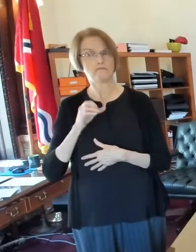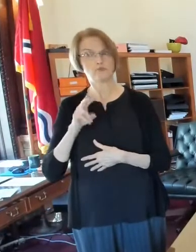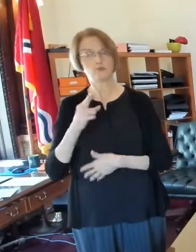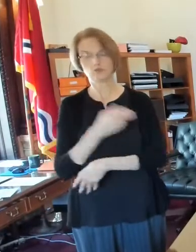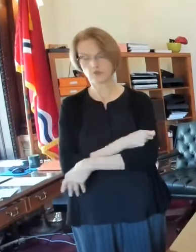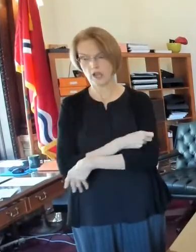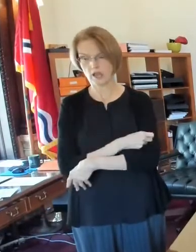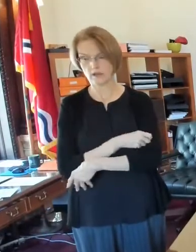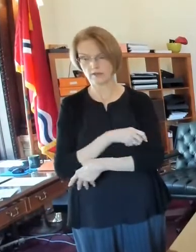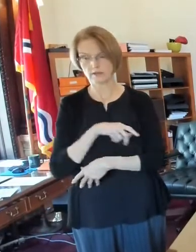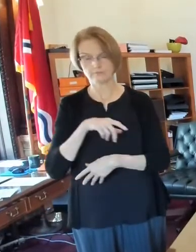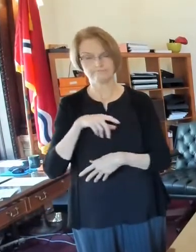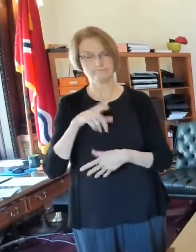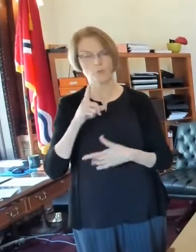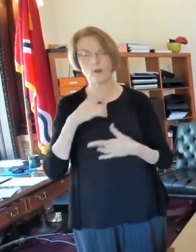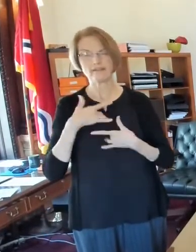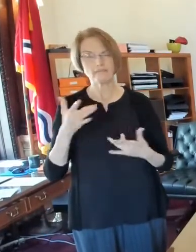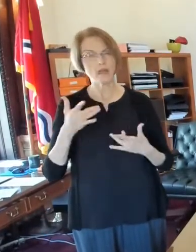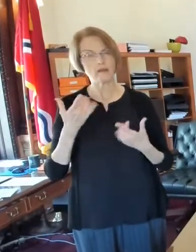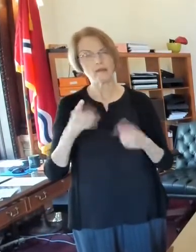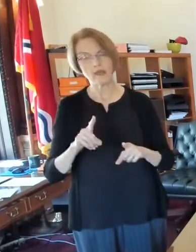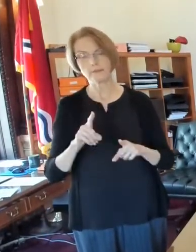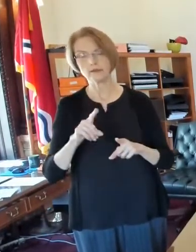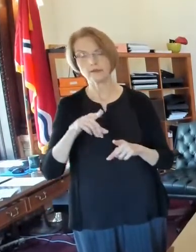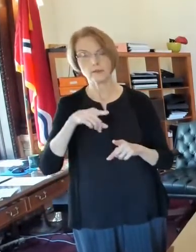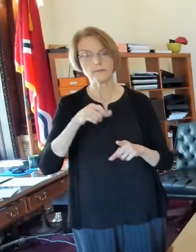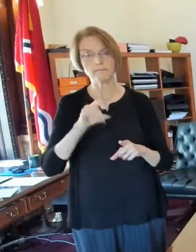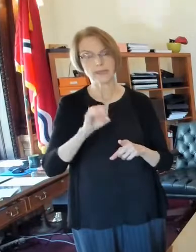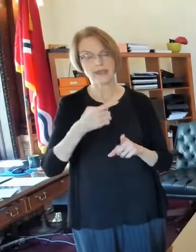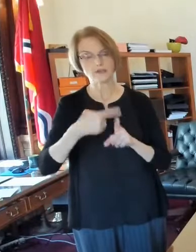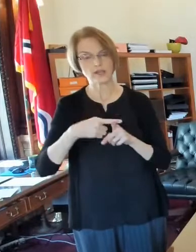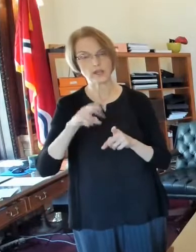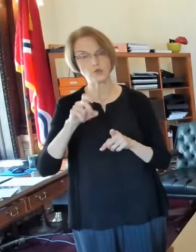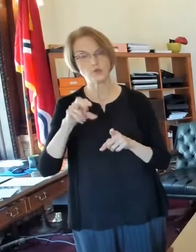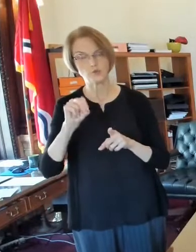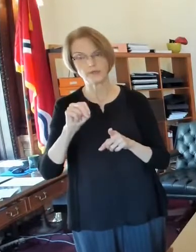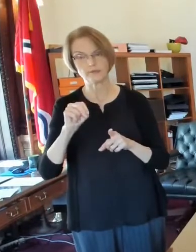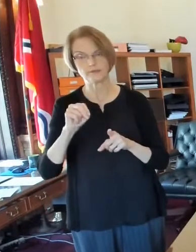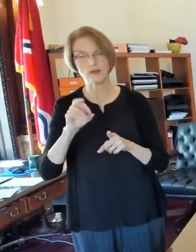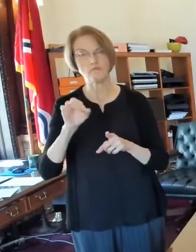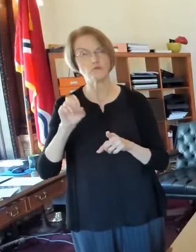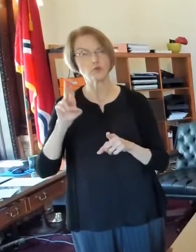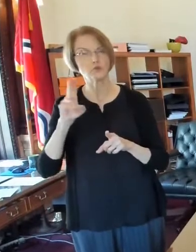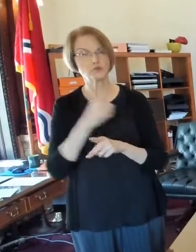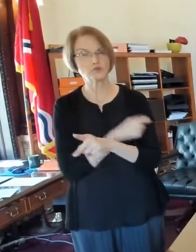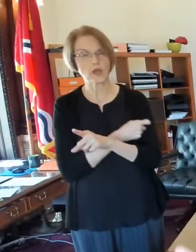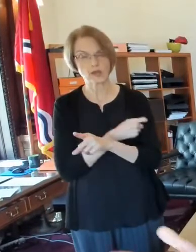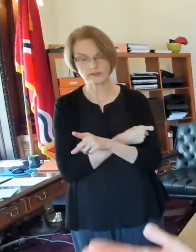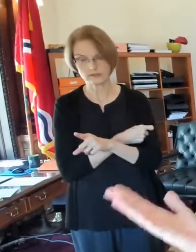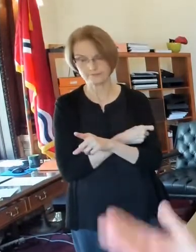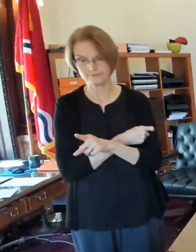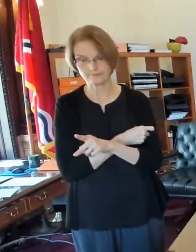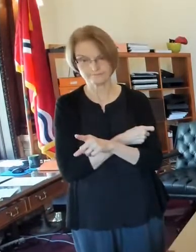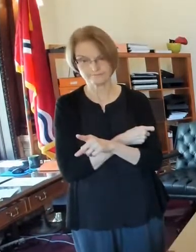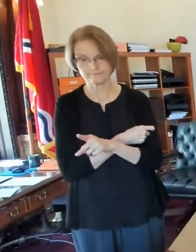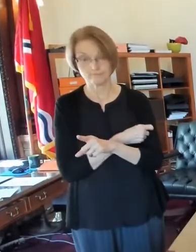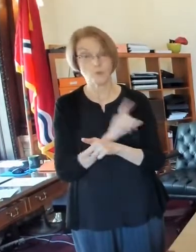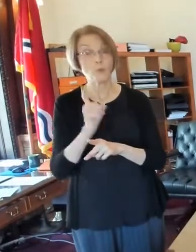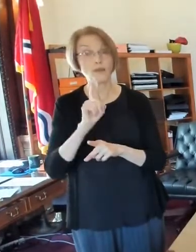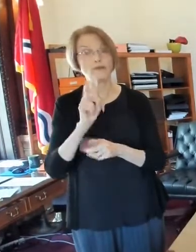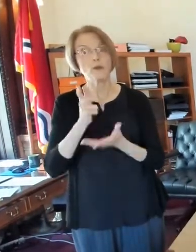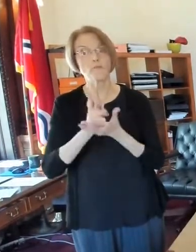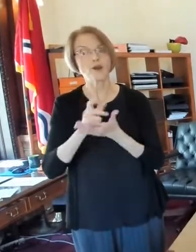that was at a page and union. We gave a flu shots through, um, was on a parking lot.